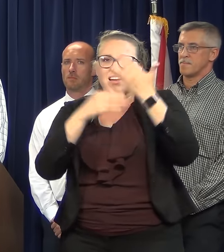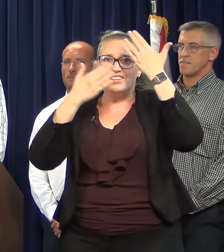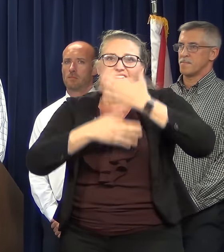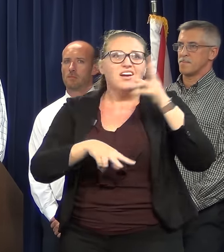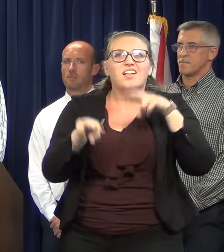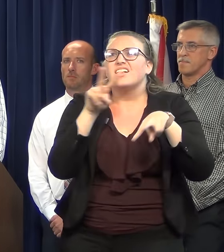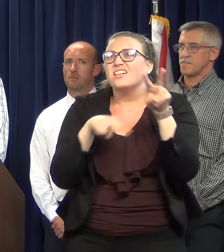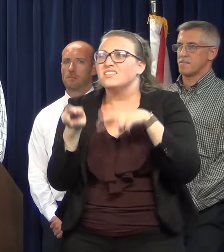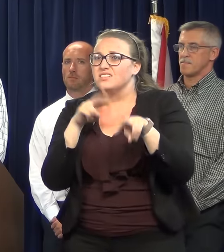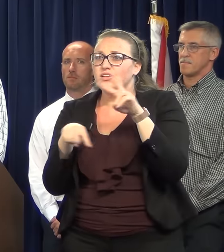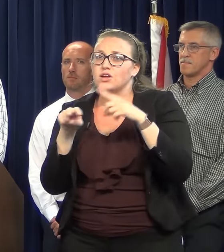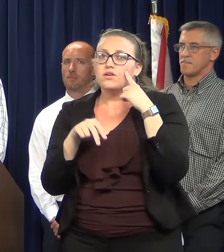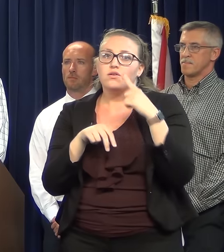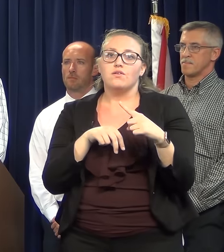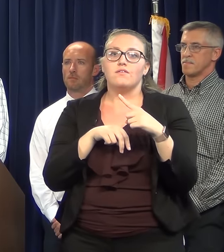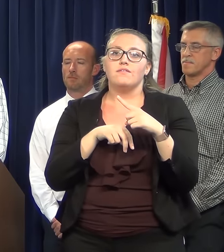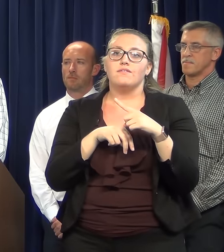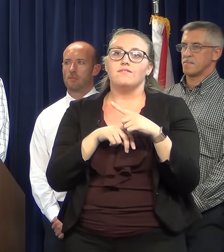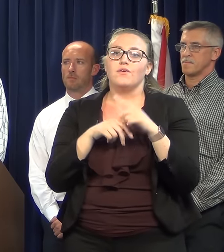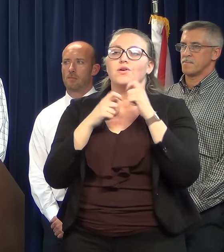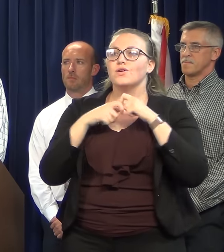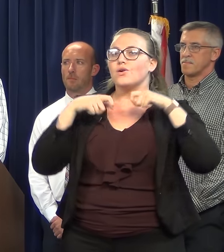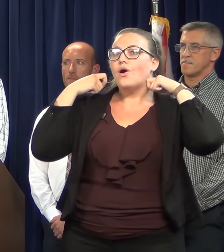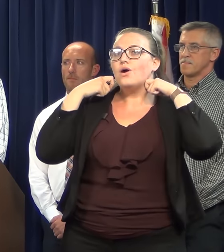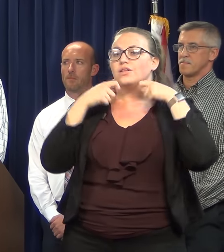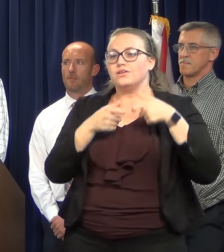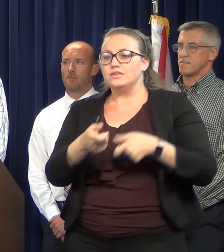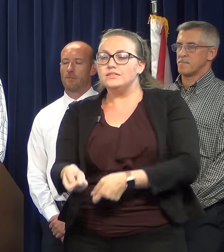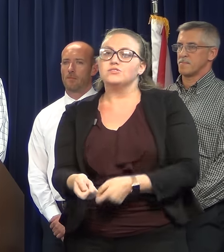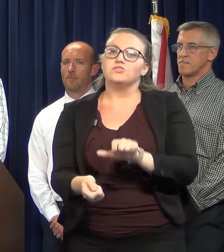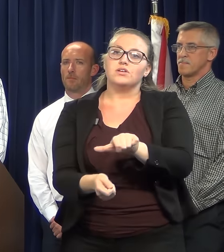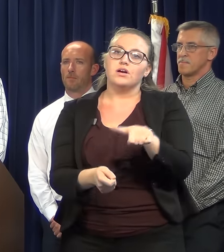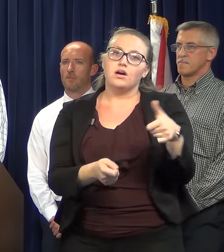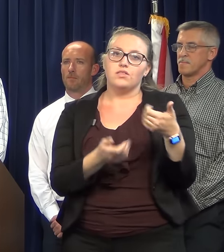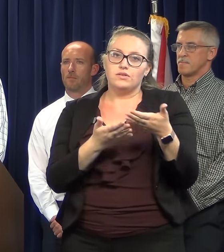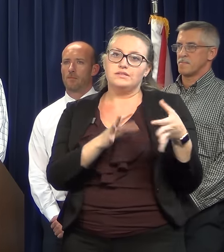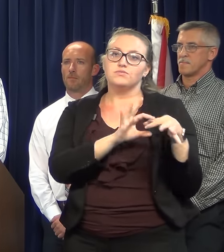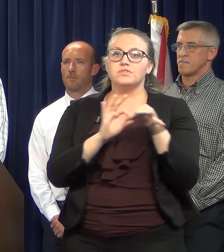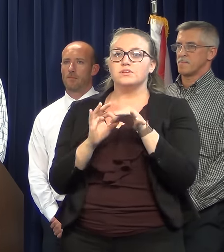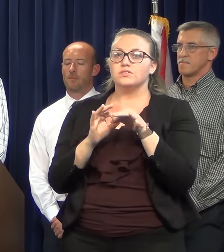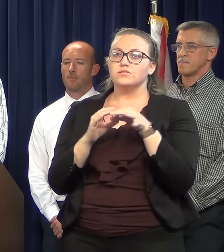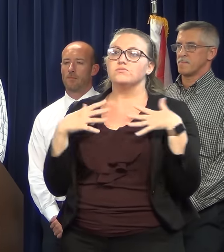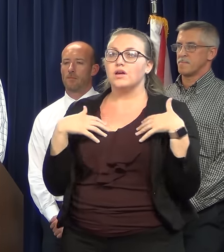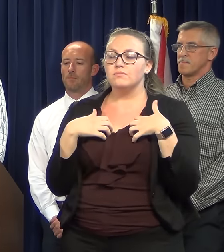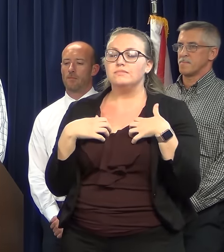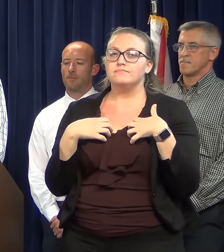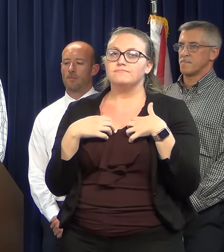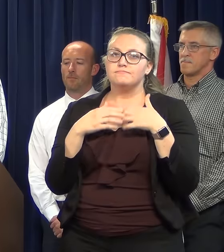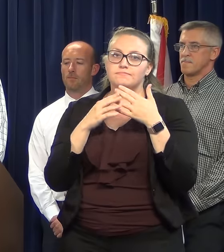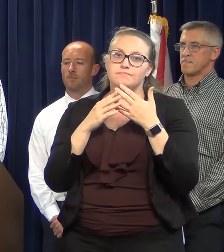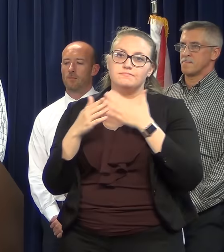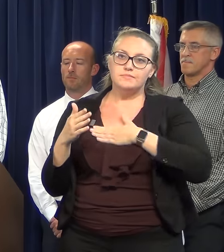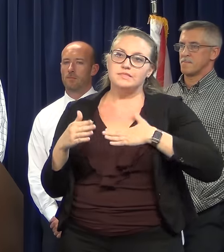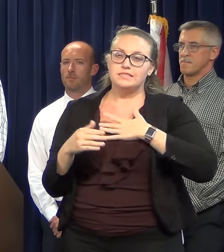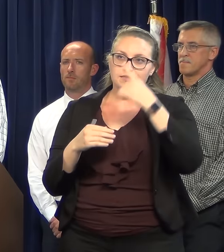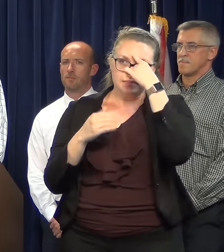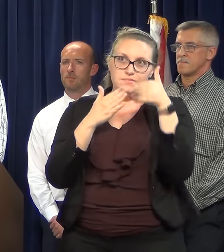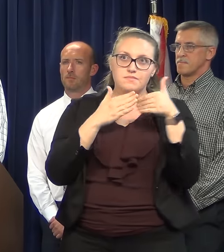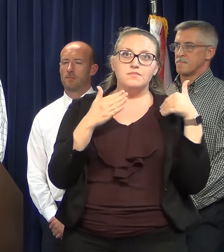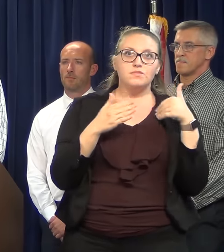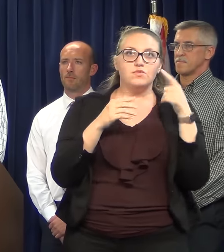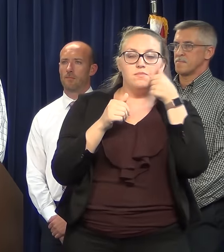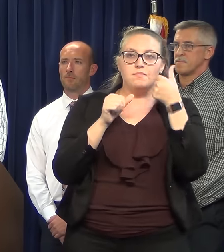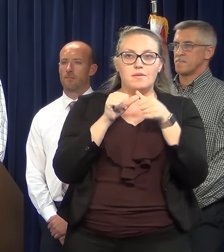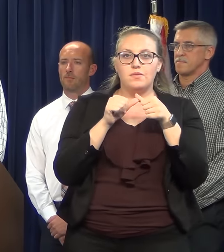dark for leashes and collars and other items. Please think ahead and remember your pets need to be out of the